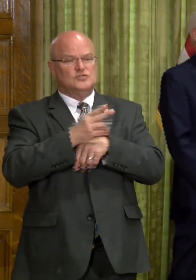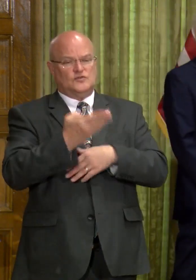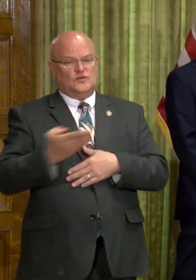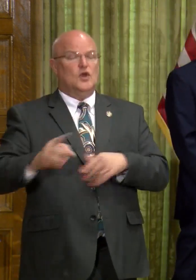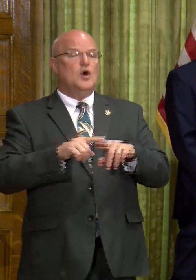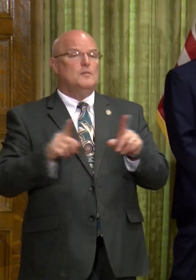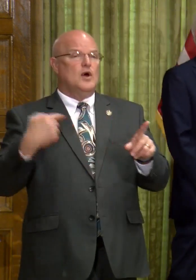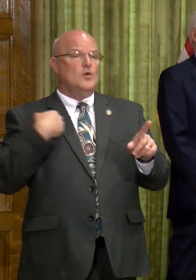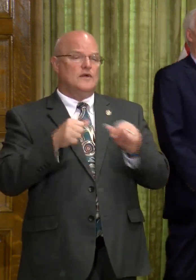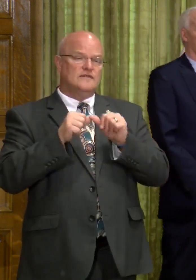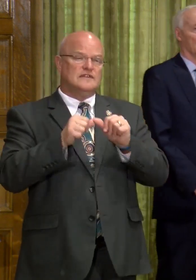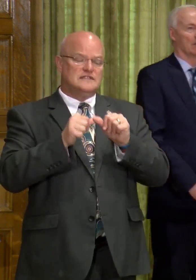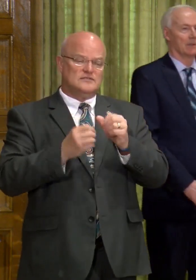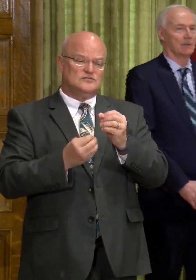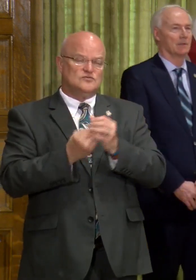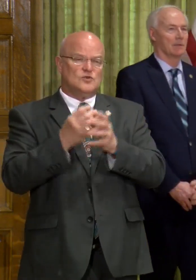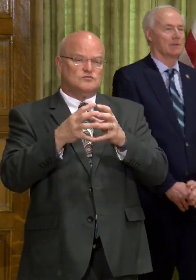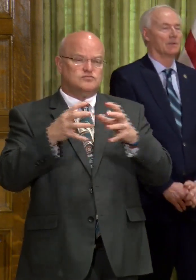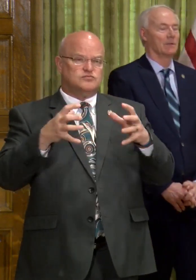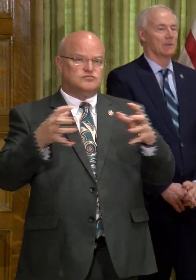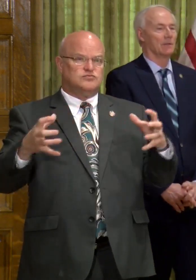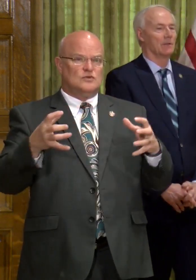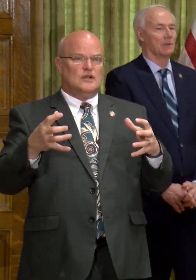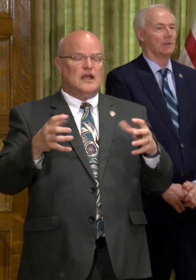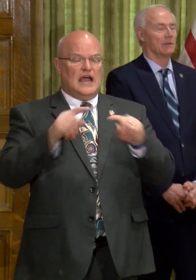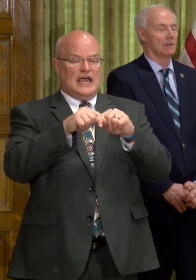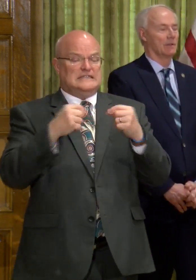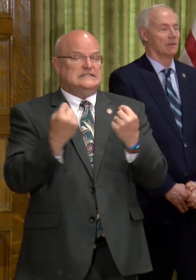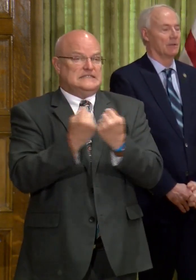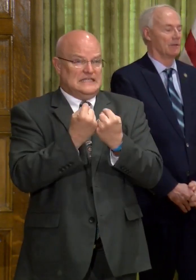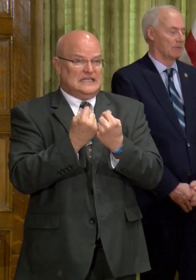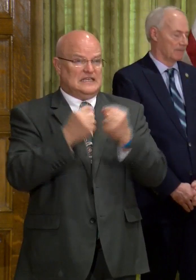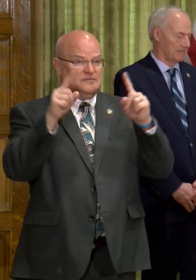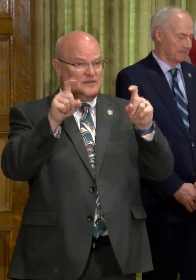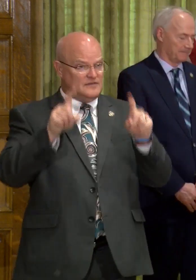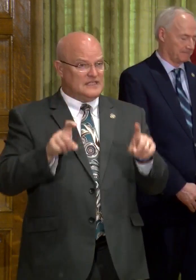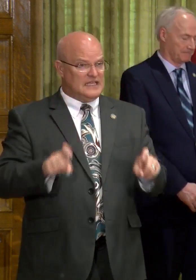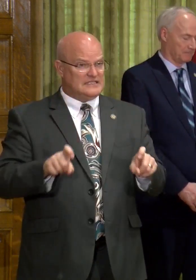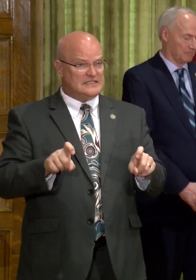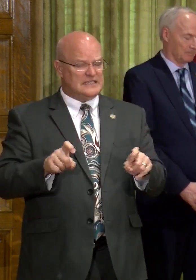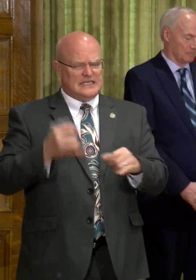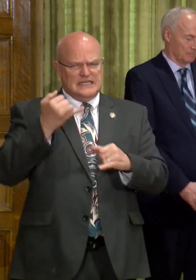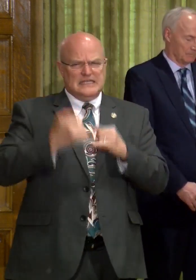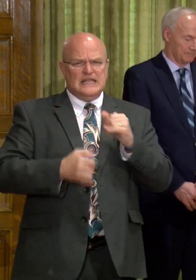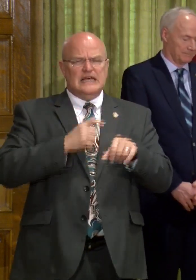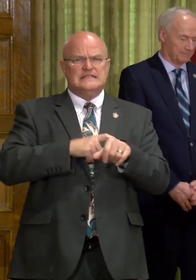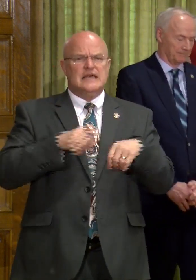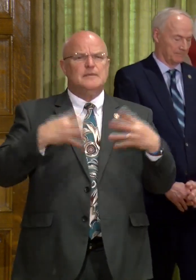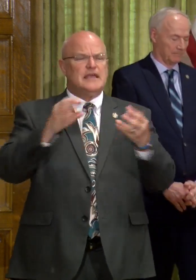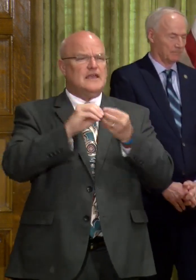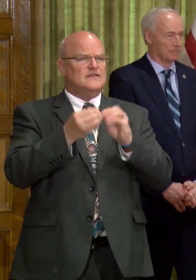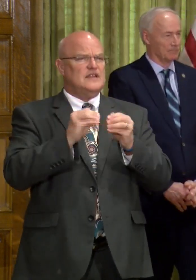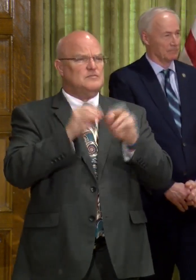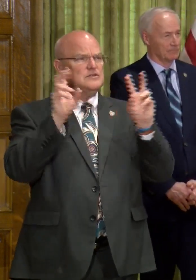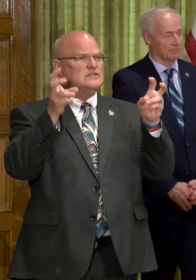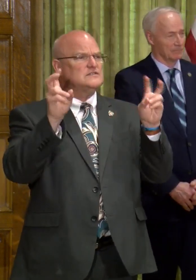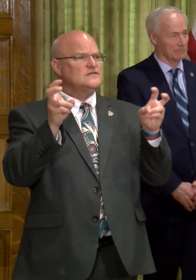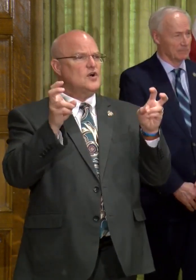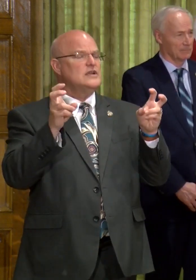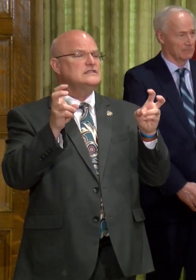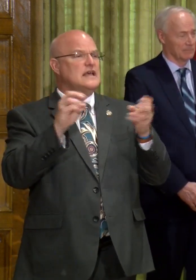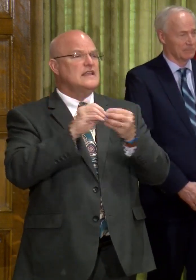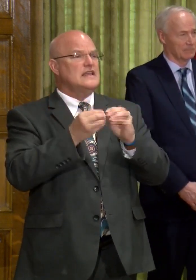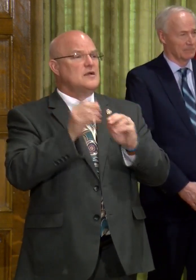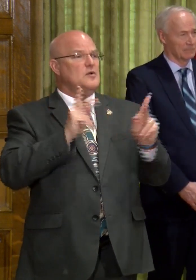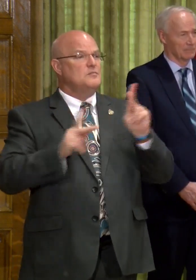But we've, uh, continued to grow our- our- our team. Um, last time I gave numbers as far as, uh, uh,